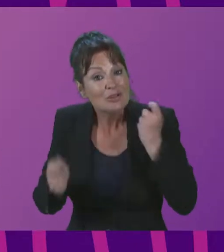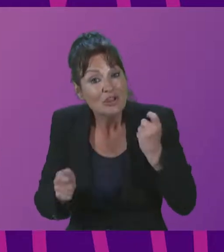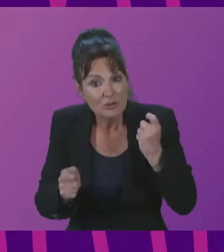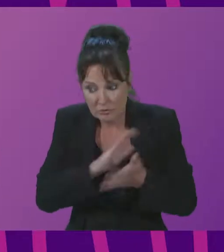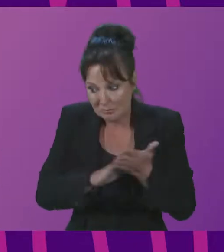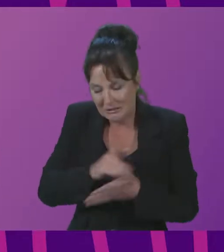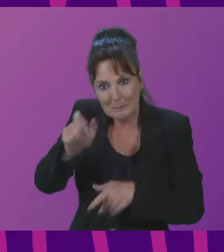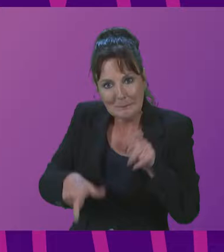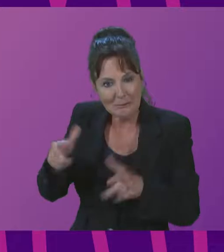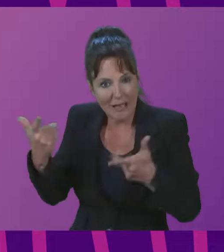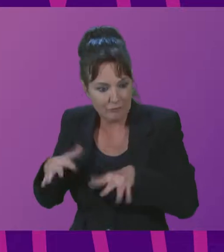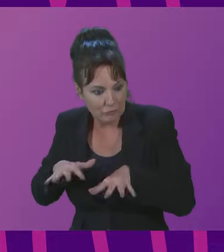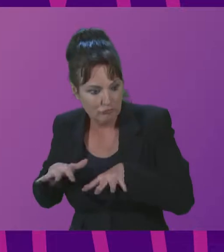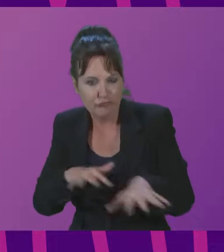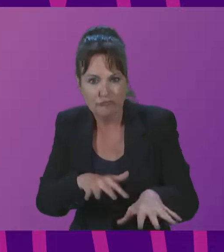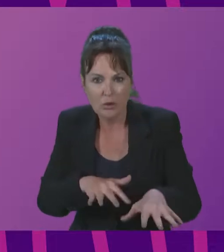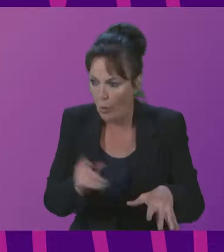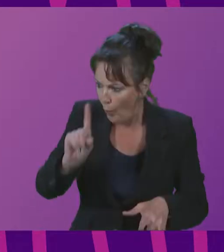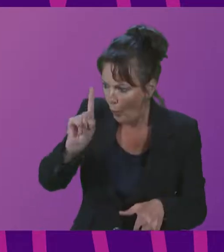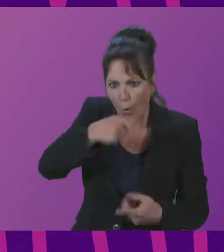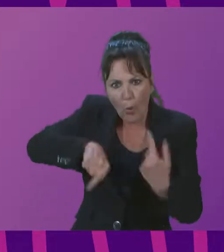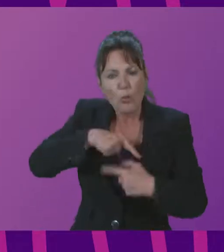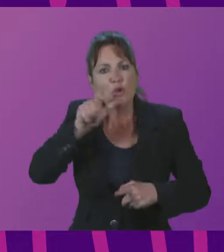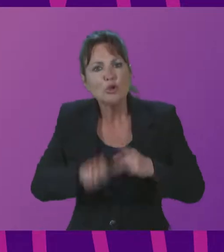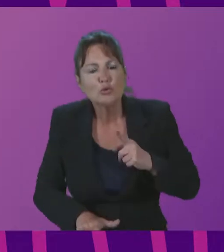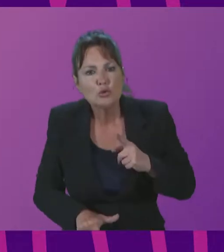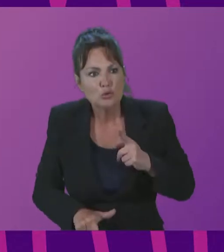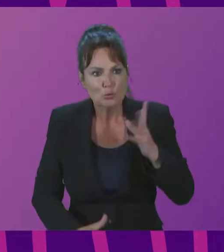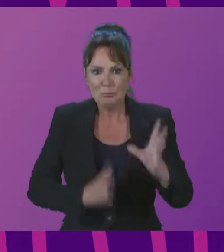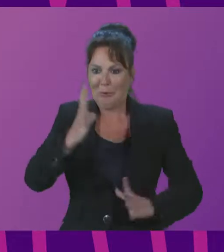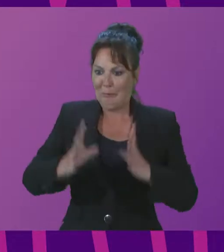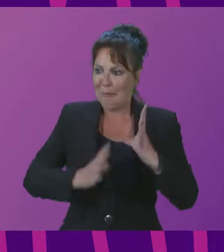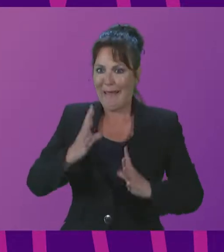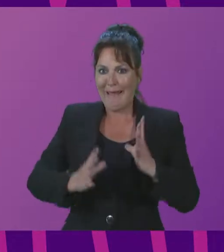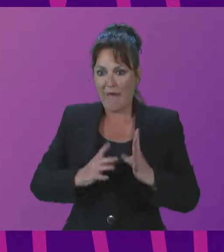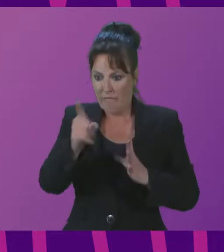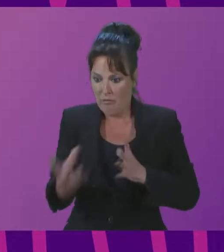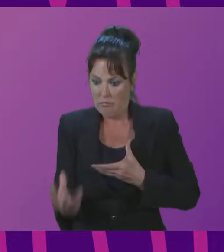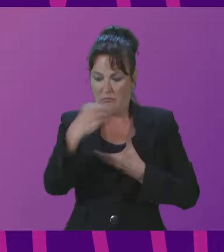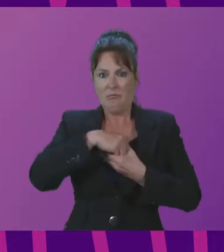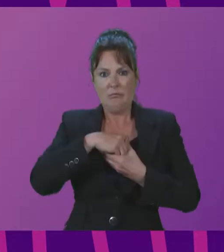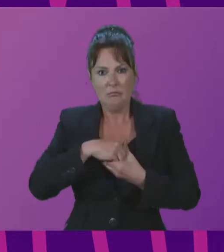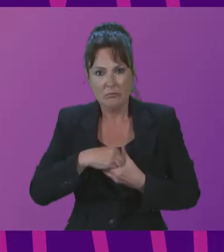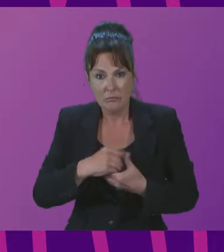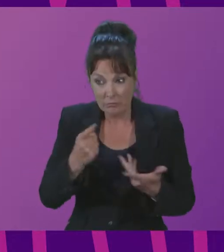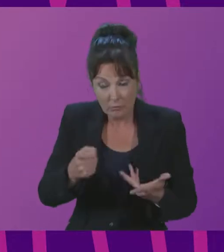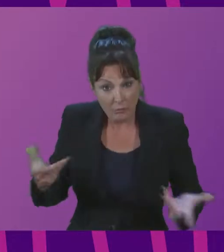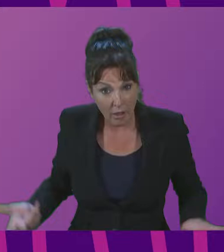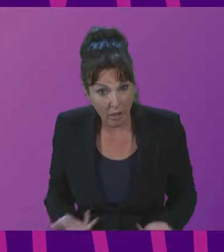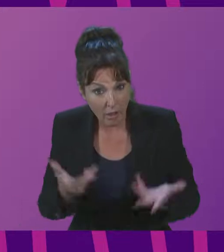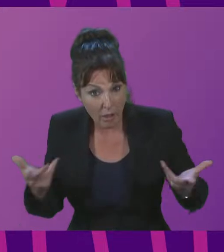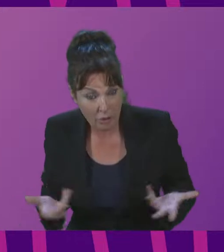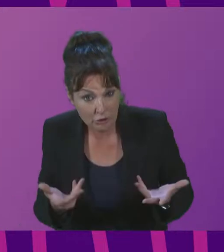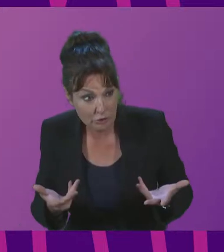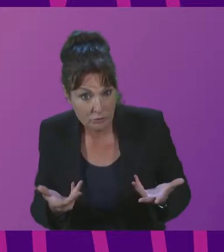As directors and government officials, what are you doing to make culture central to reaching net zero goals? Are you encouraging or